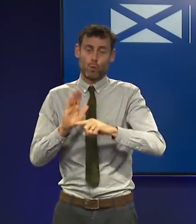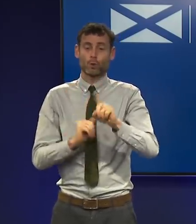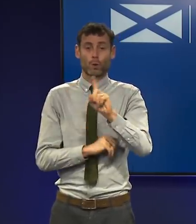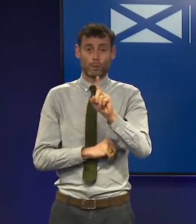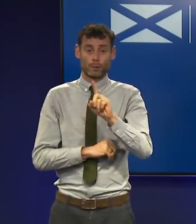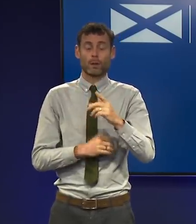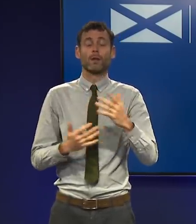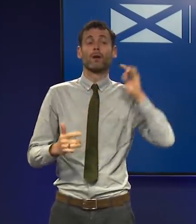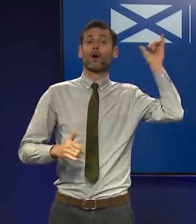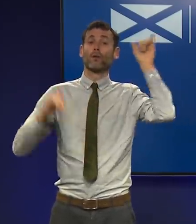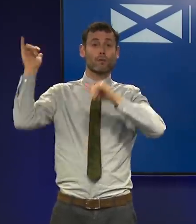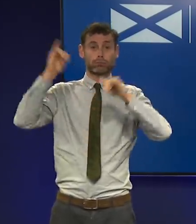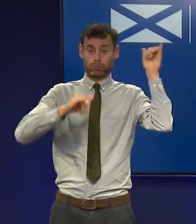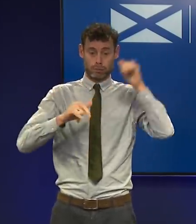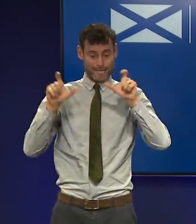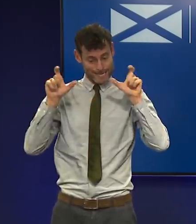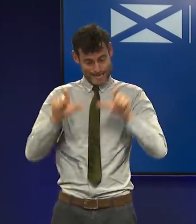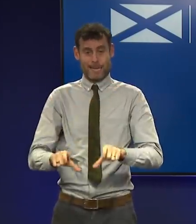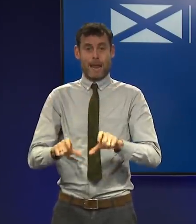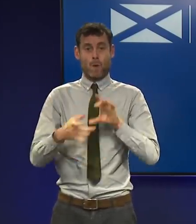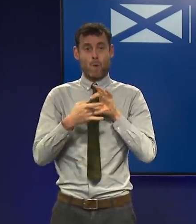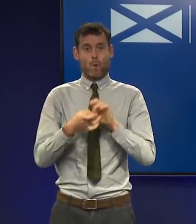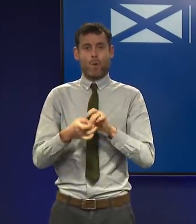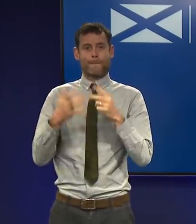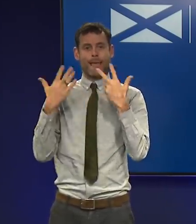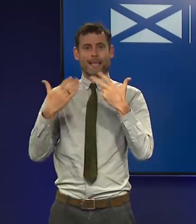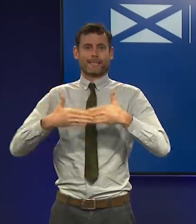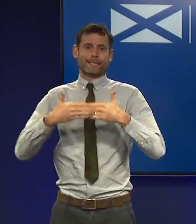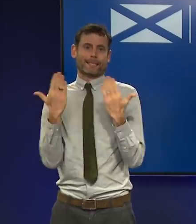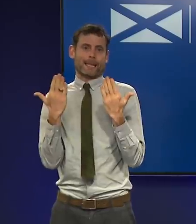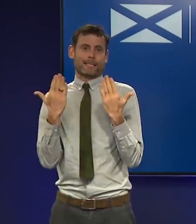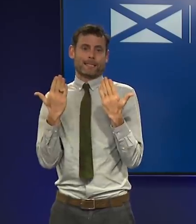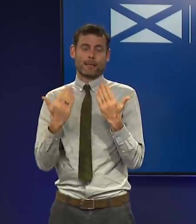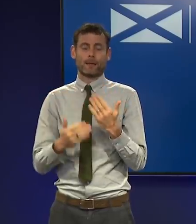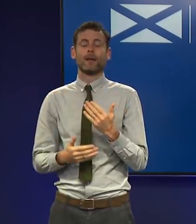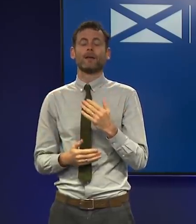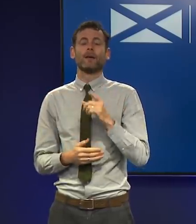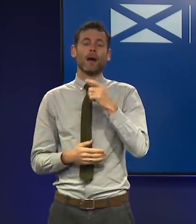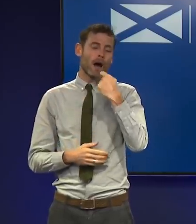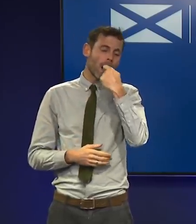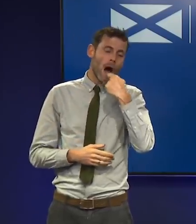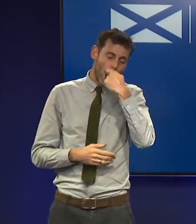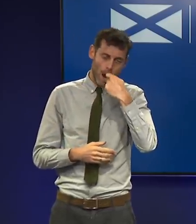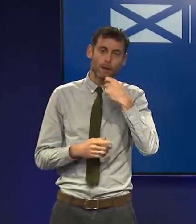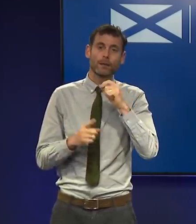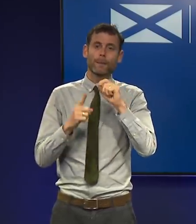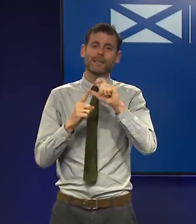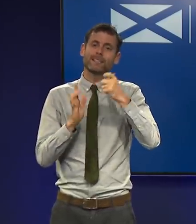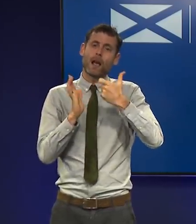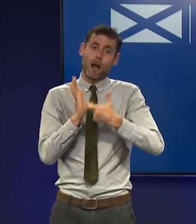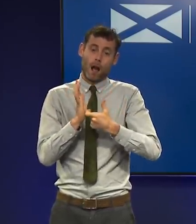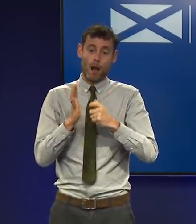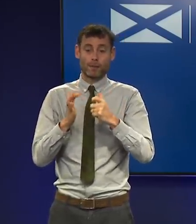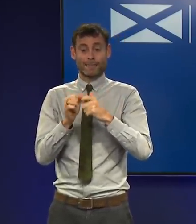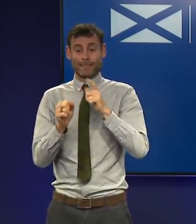self-isolate for eight days. Under our proposal, they would take a PCR test on day eight of their arrival as well as on